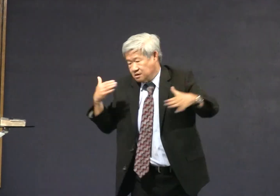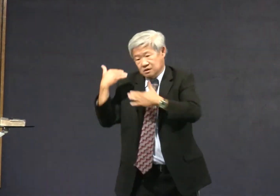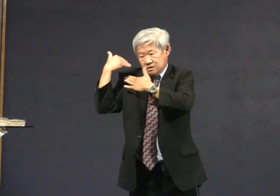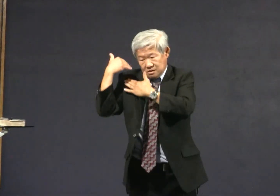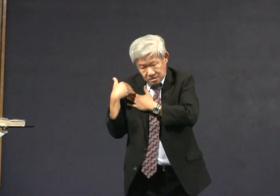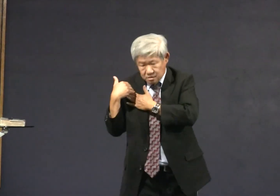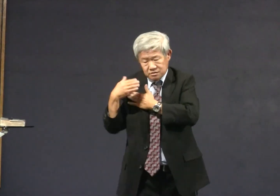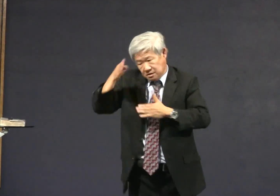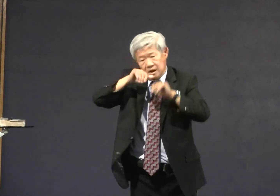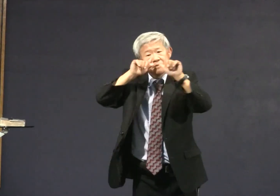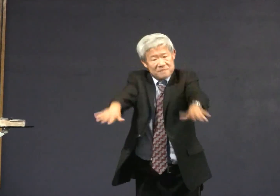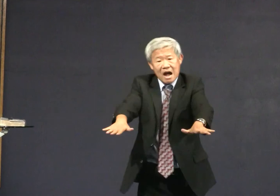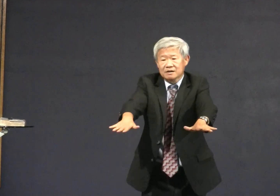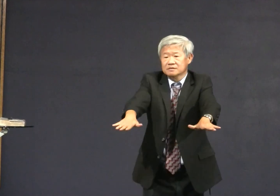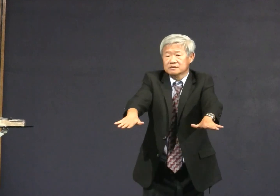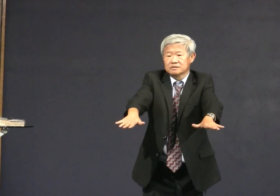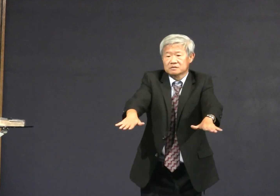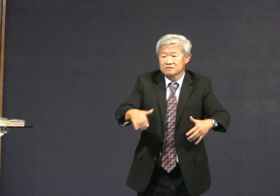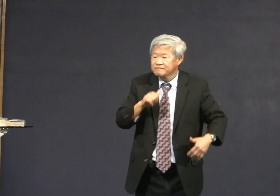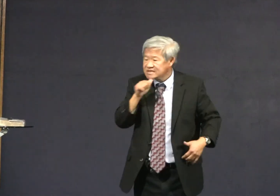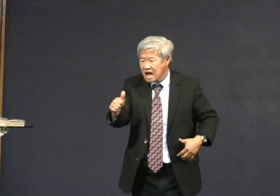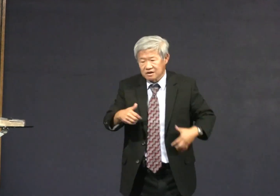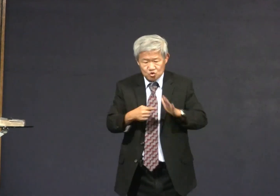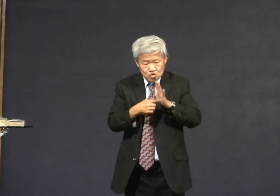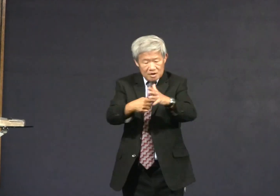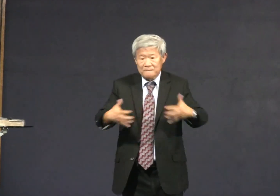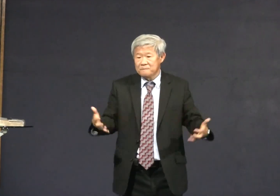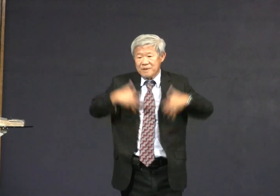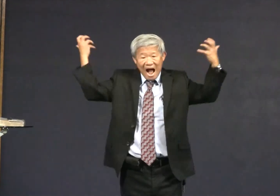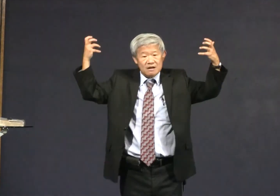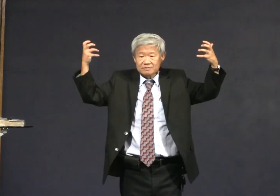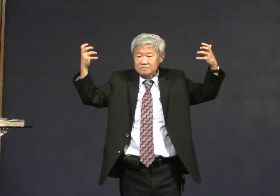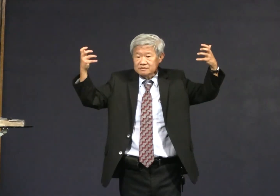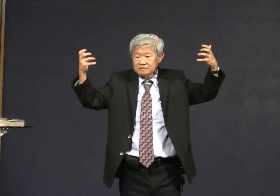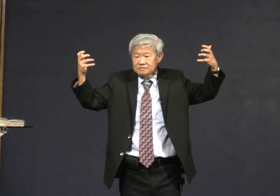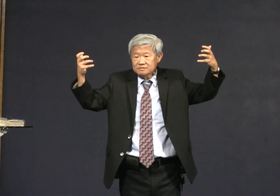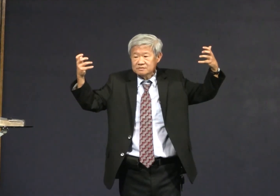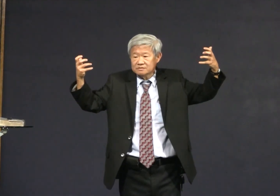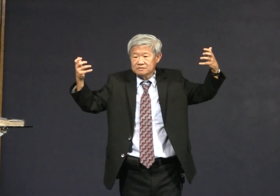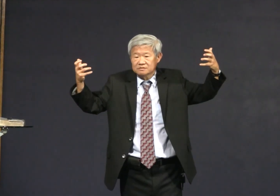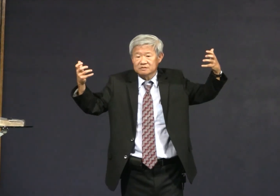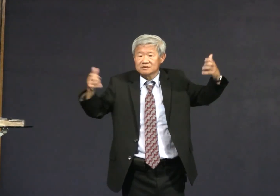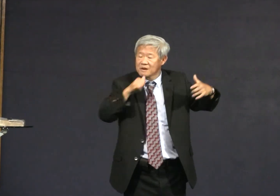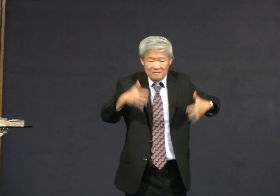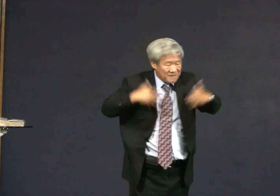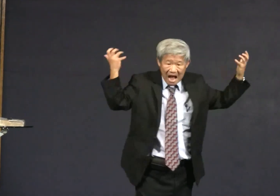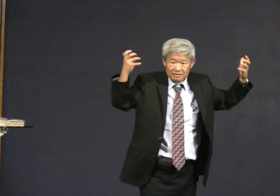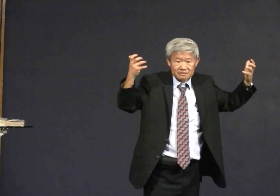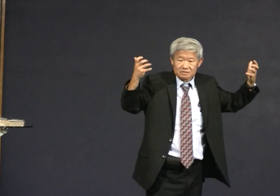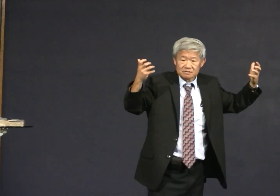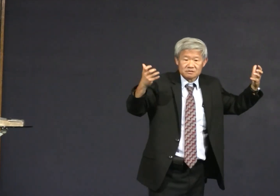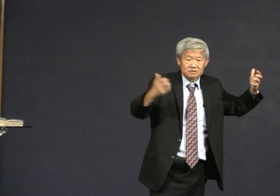work whose responsibility is to clean up after the party you should be